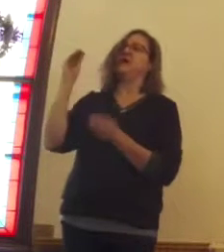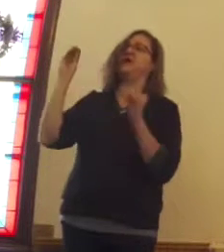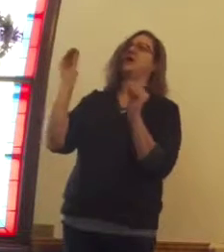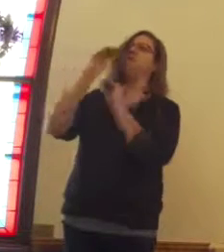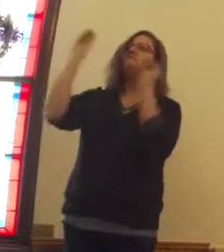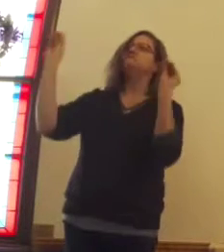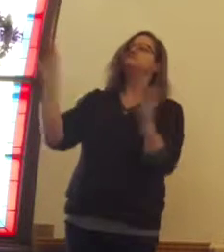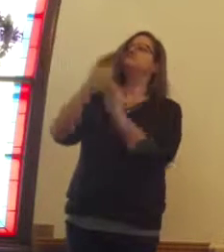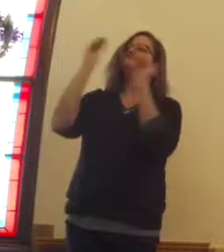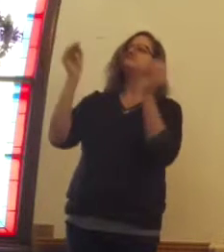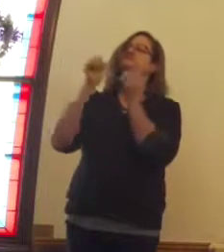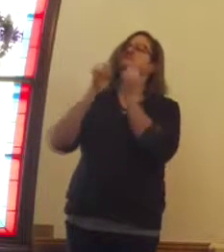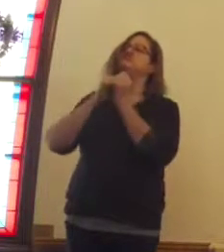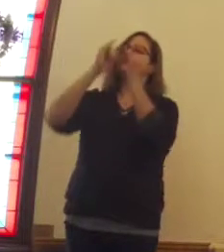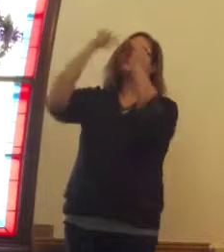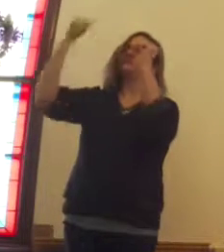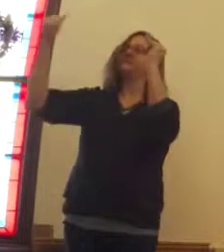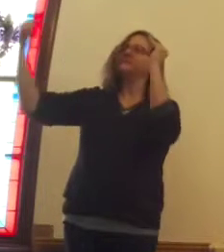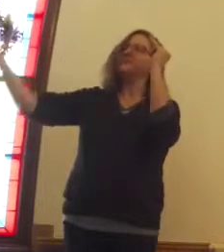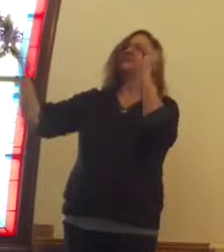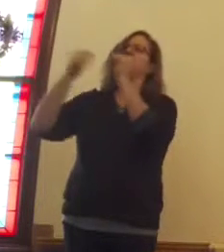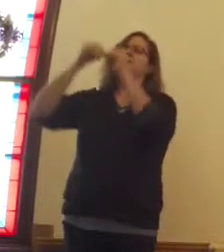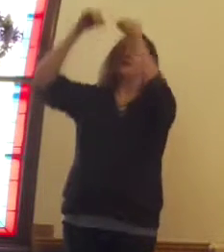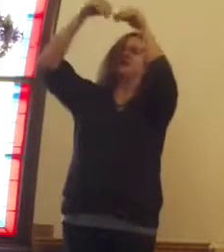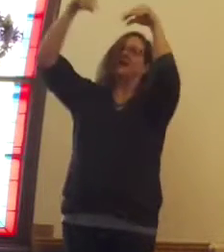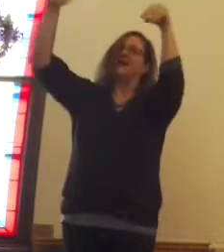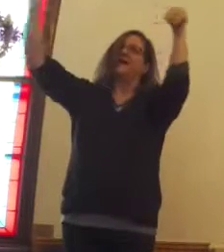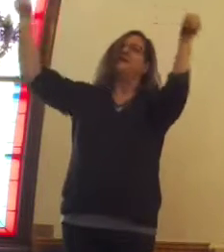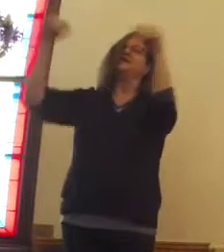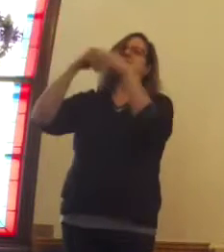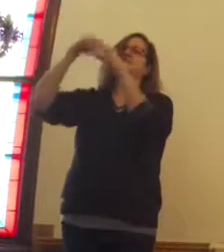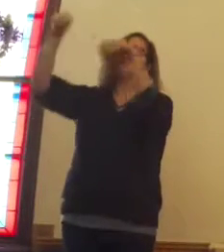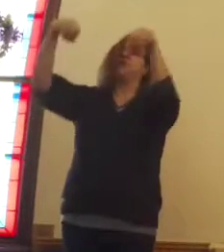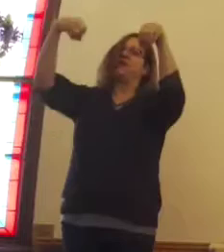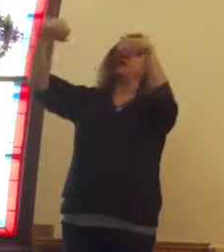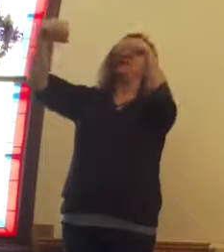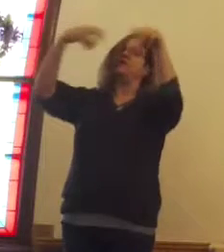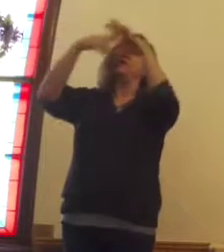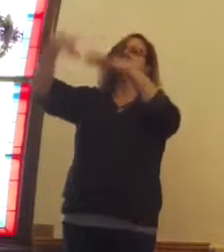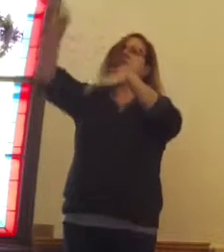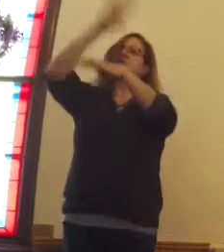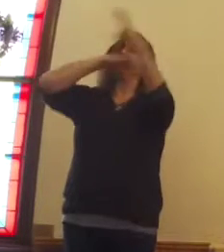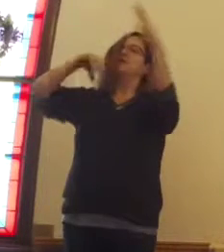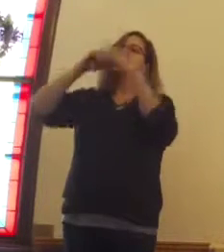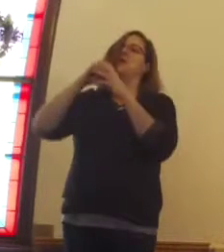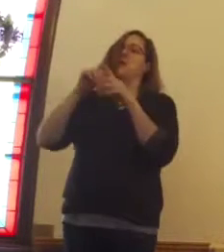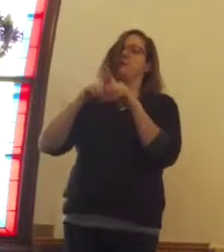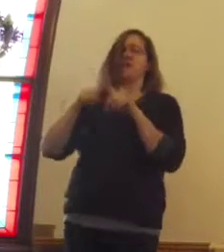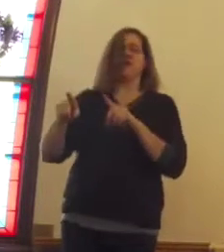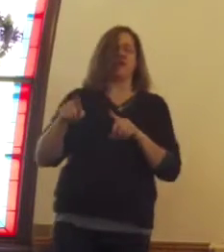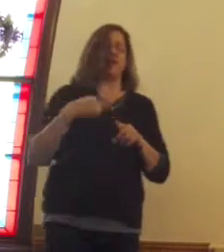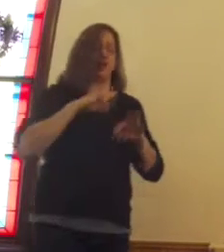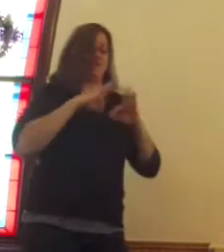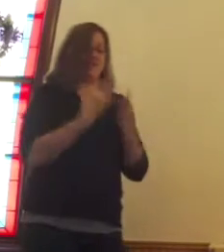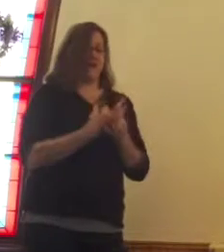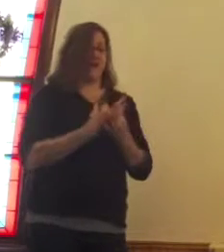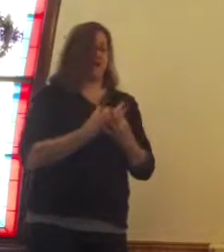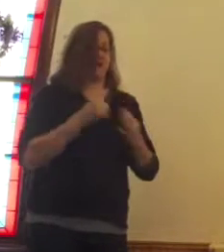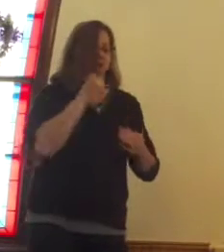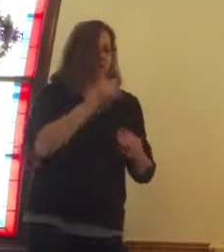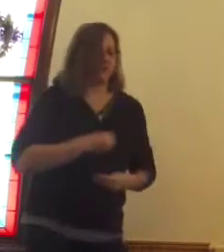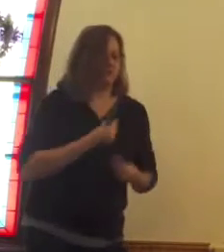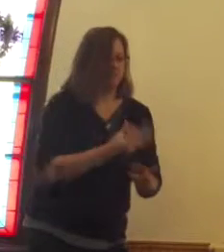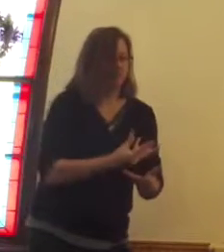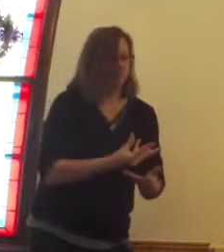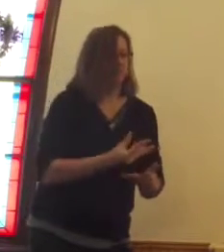strands of twinkling lights and shiny balls, but do not show the love to my family, I'm